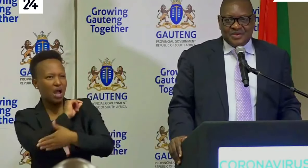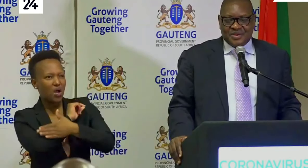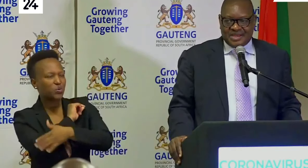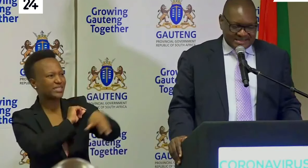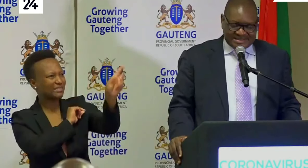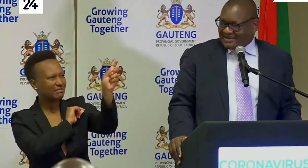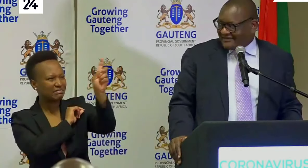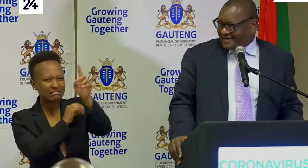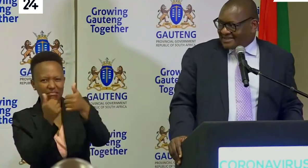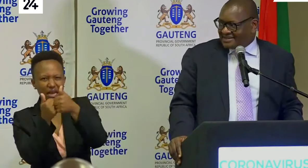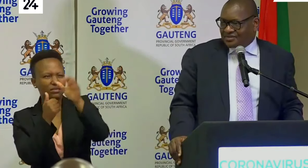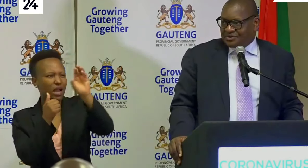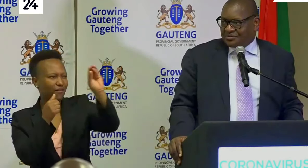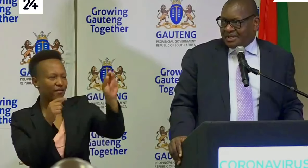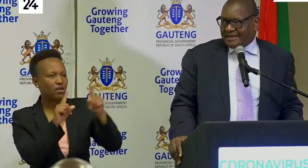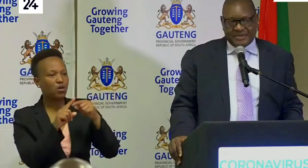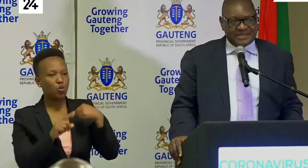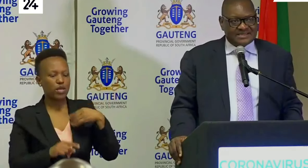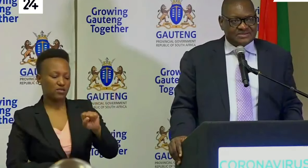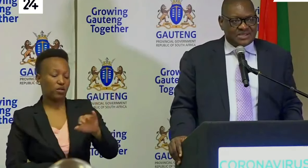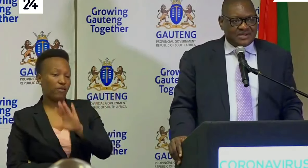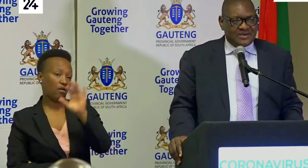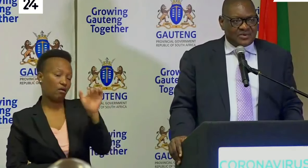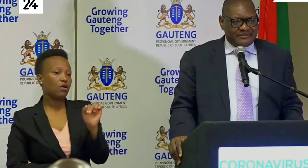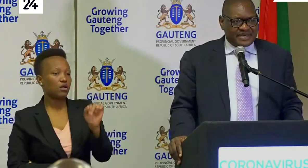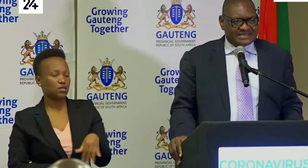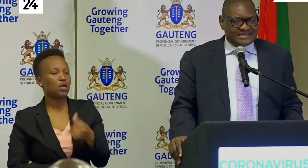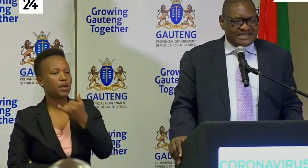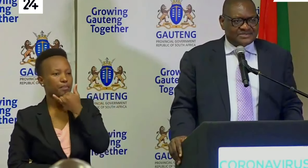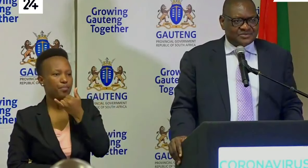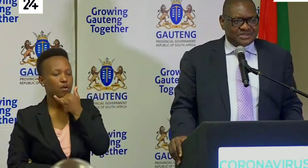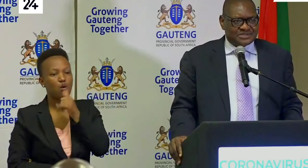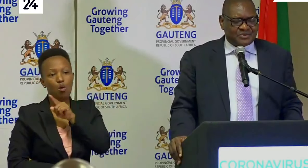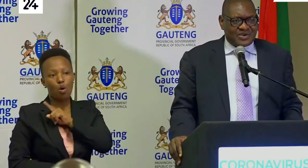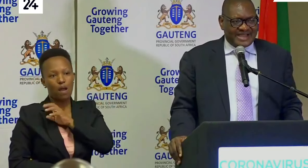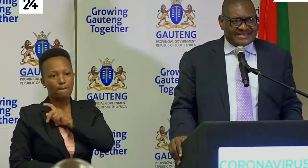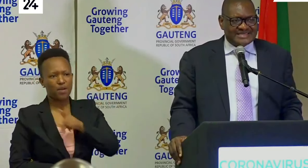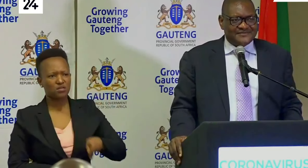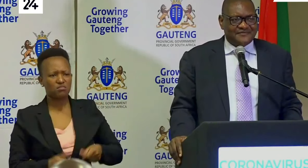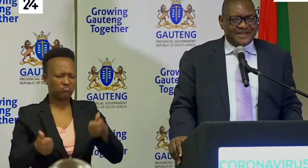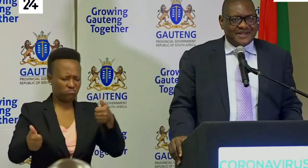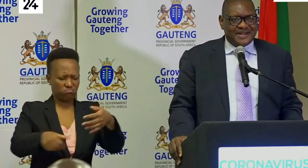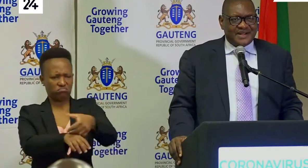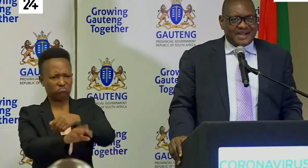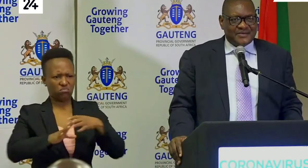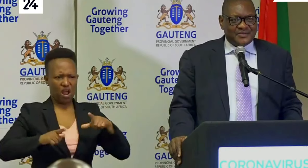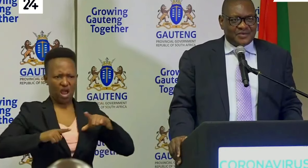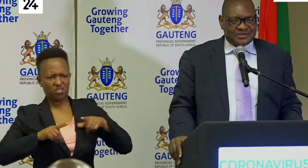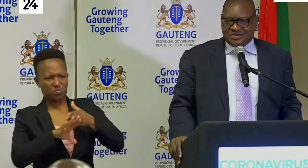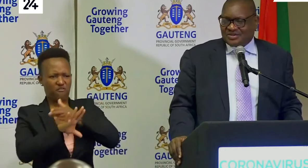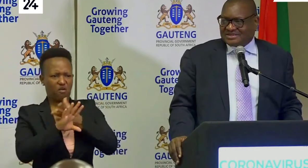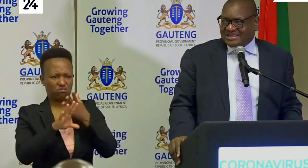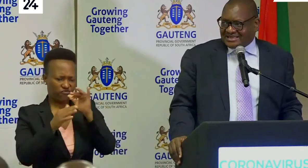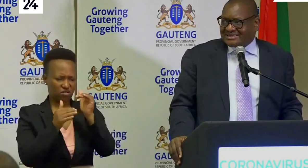as South Africans we should be happy that we have a president who is proactive who